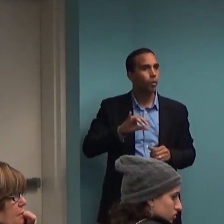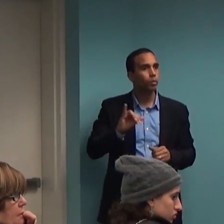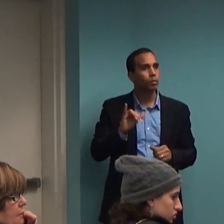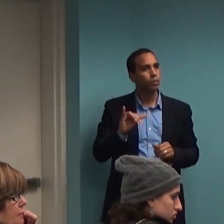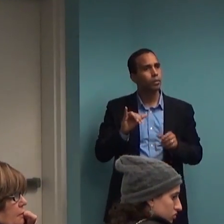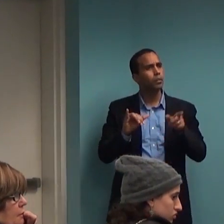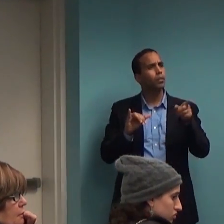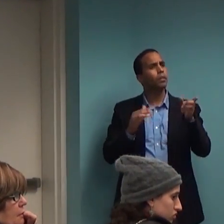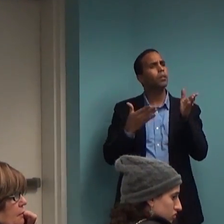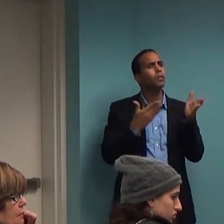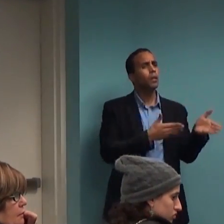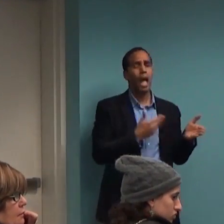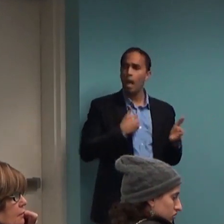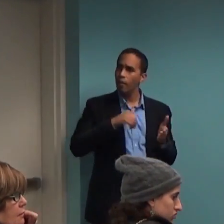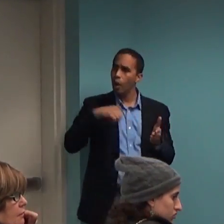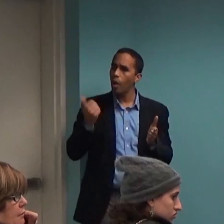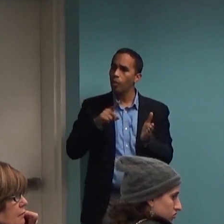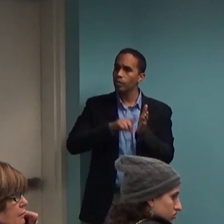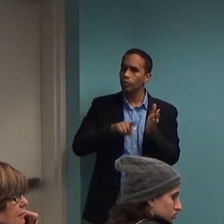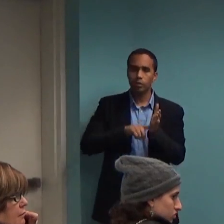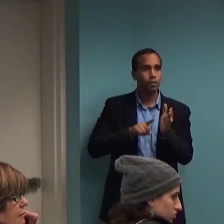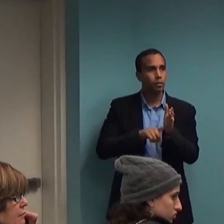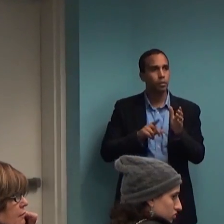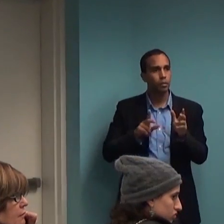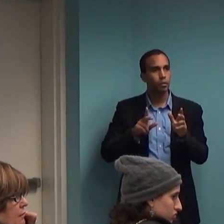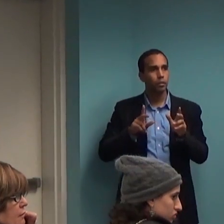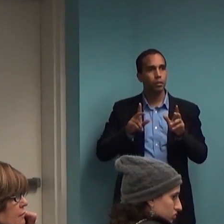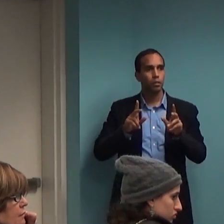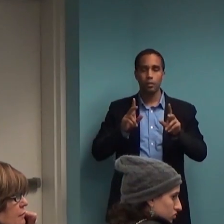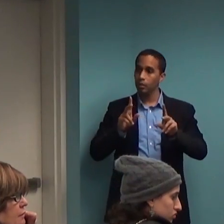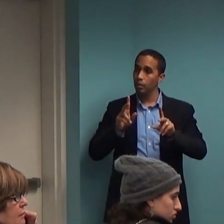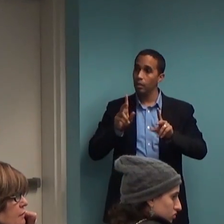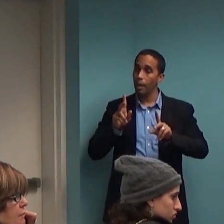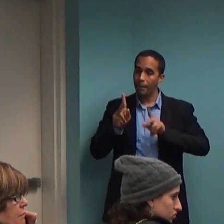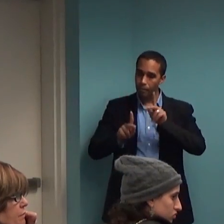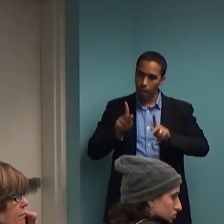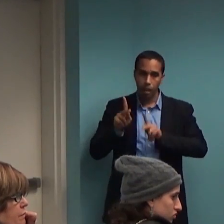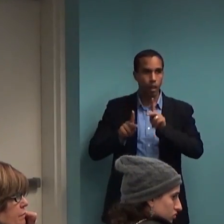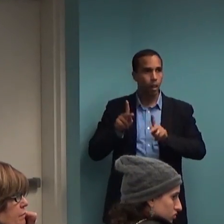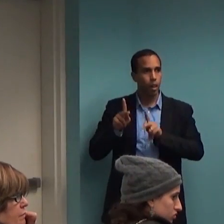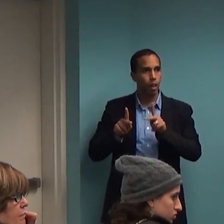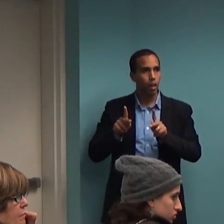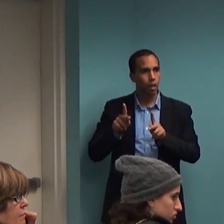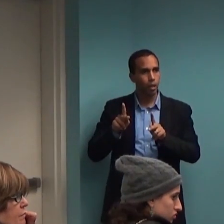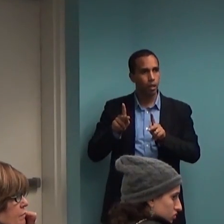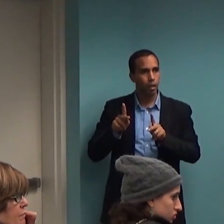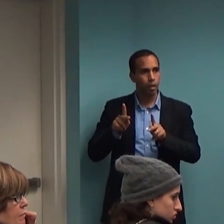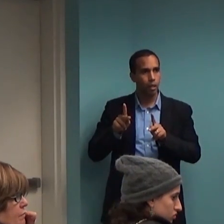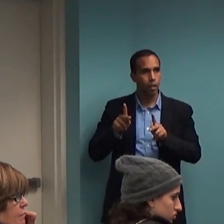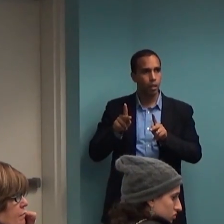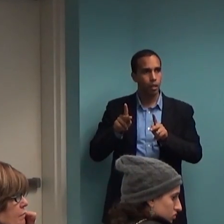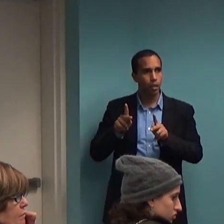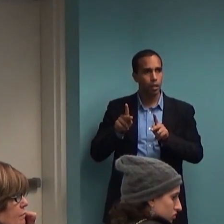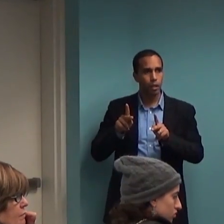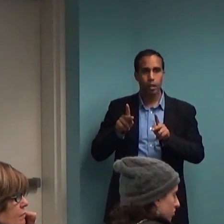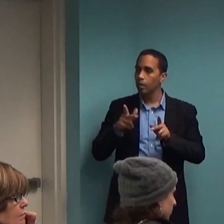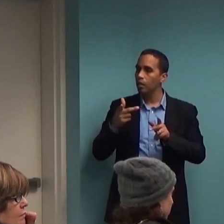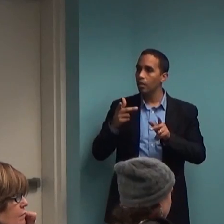psychiatrists, the therapist effect of the psychiatrist is sometimes or often bigger than the effect of the medication.